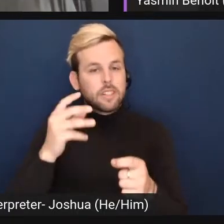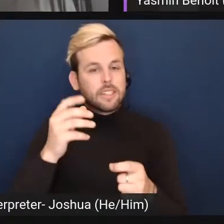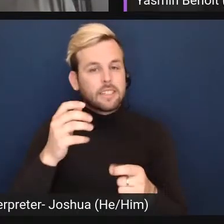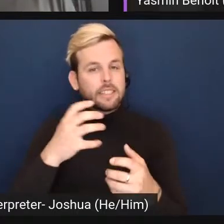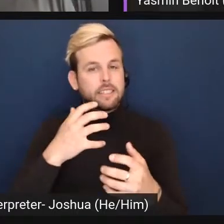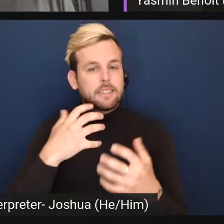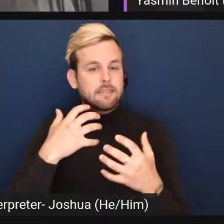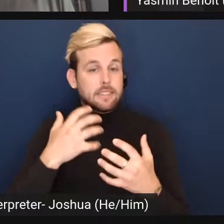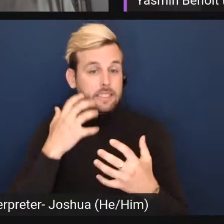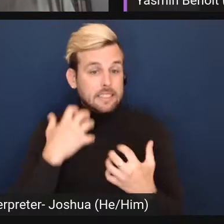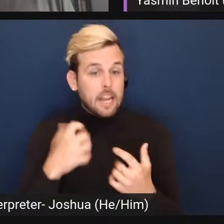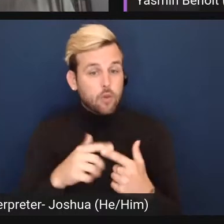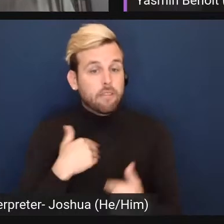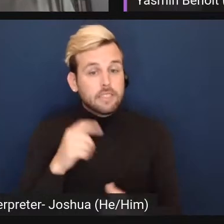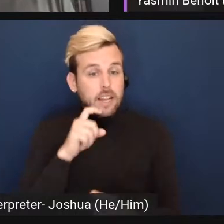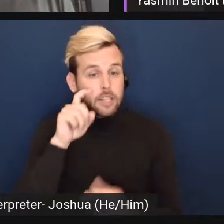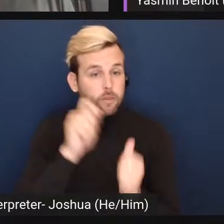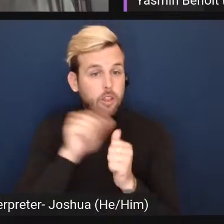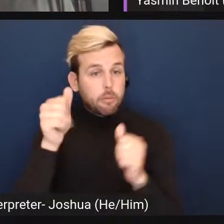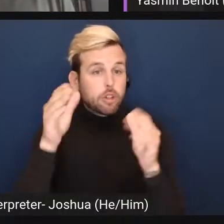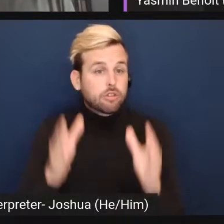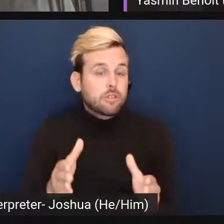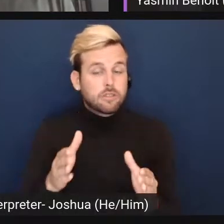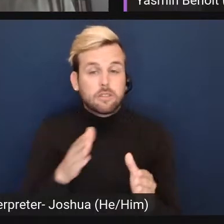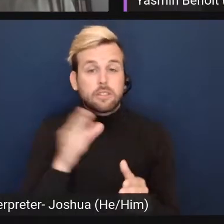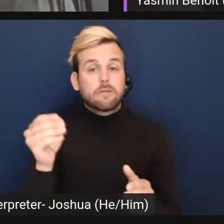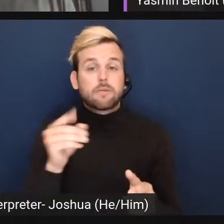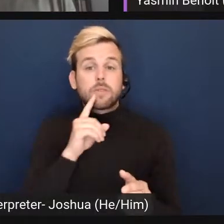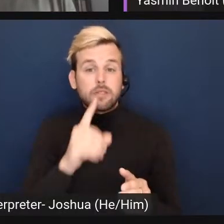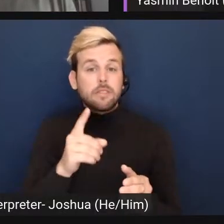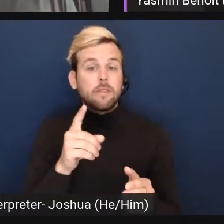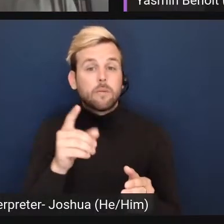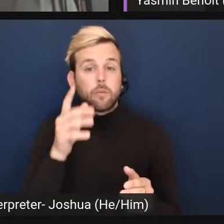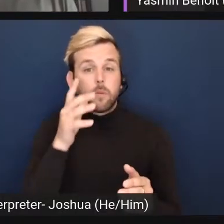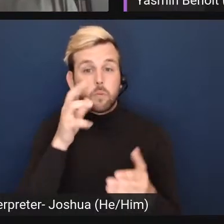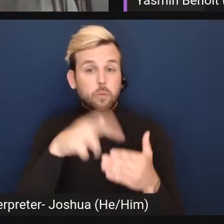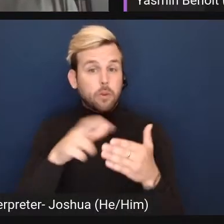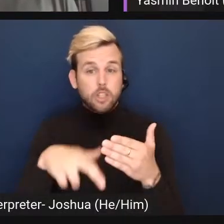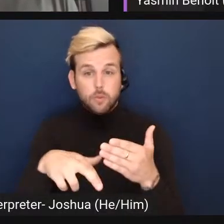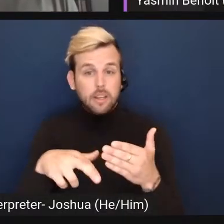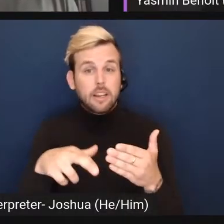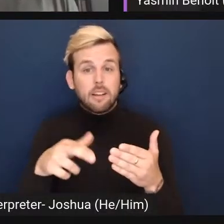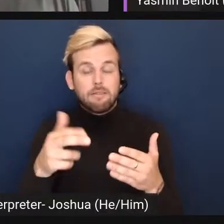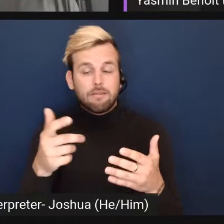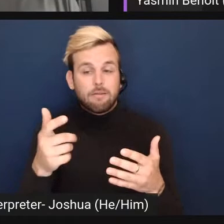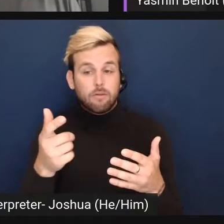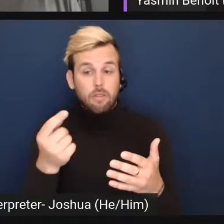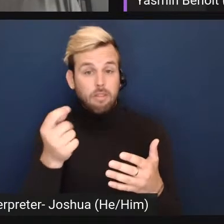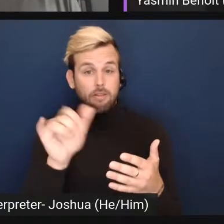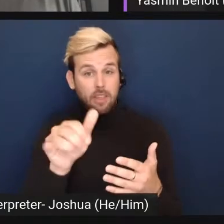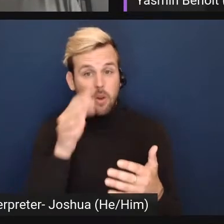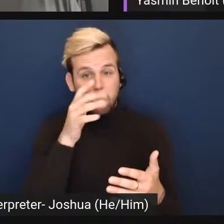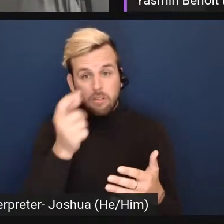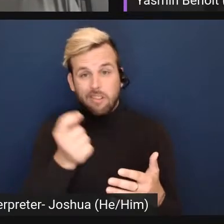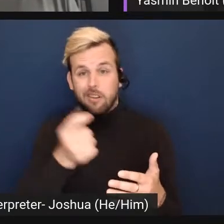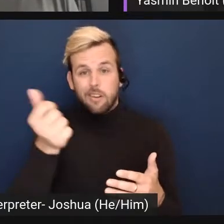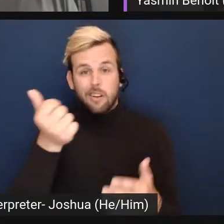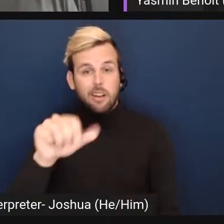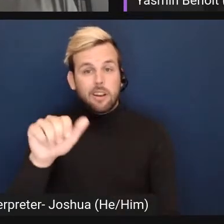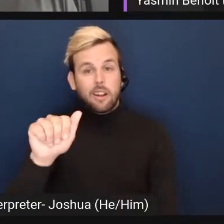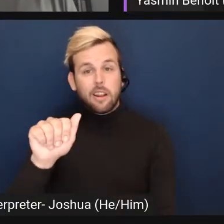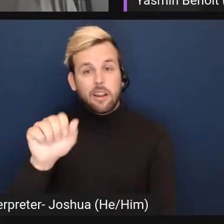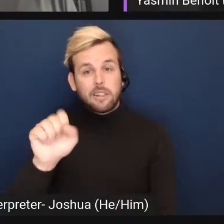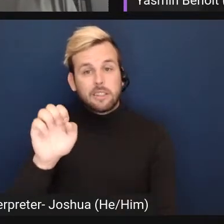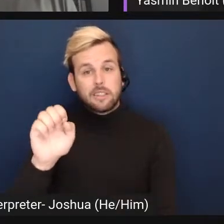have sex with another person which in turn would consequently eliminate any asexual people